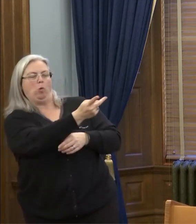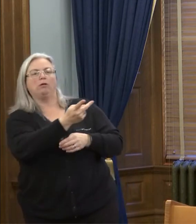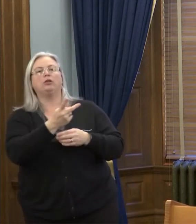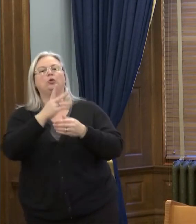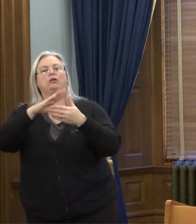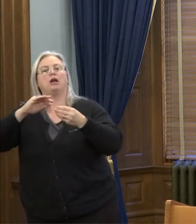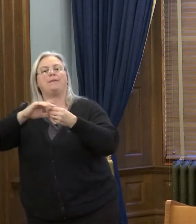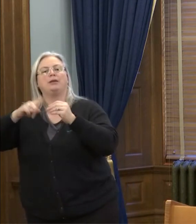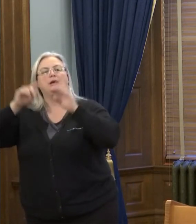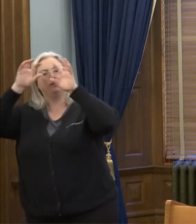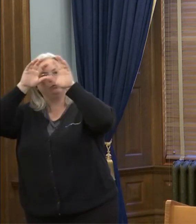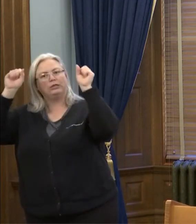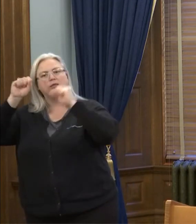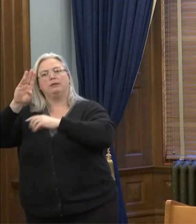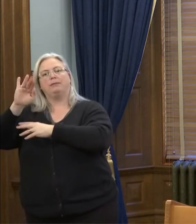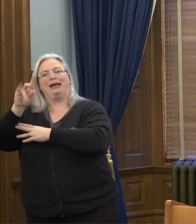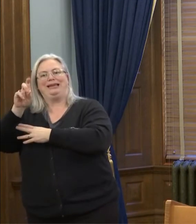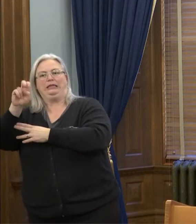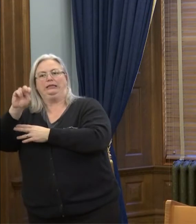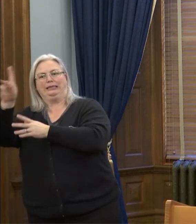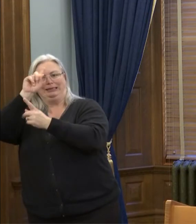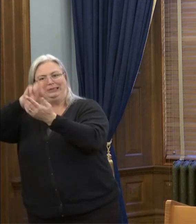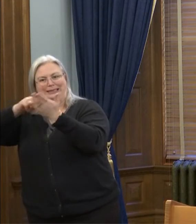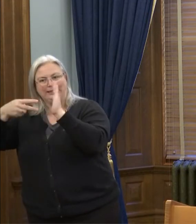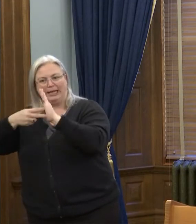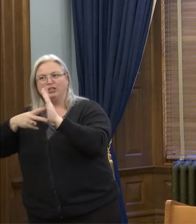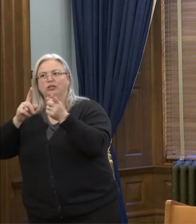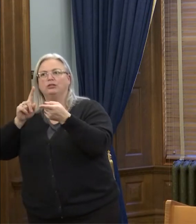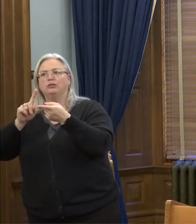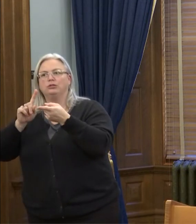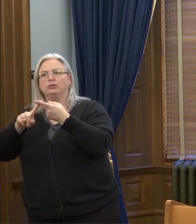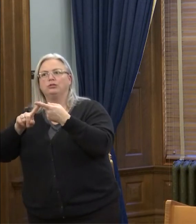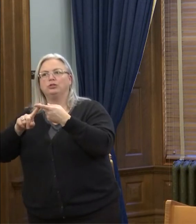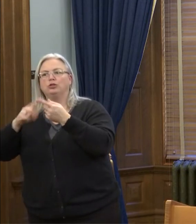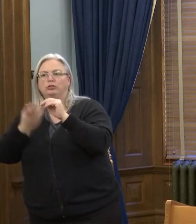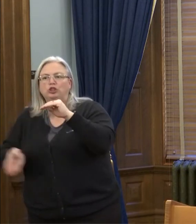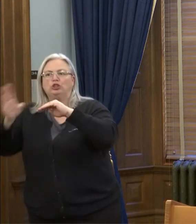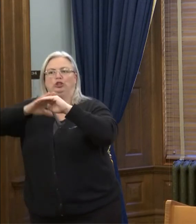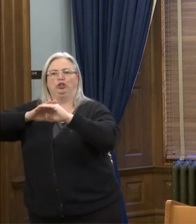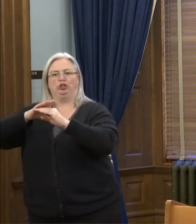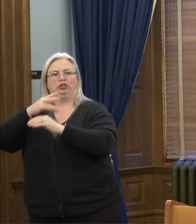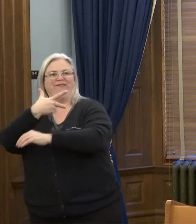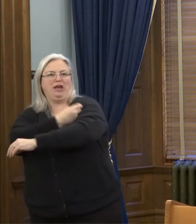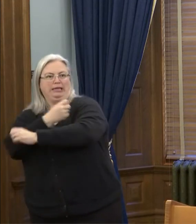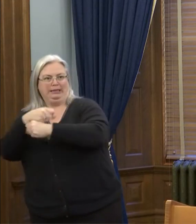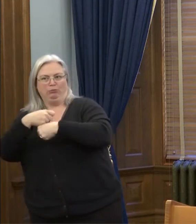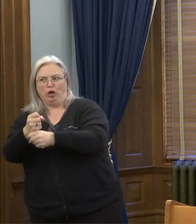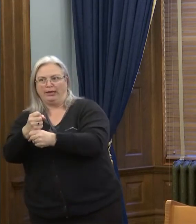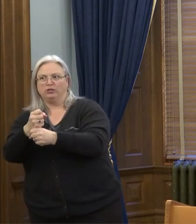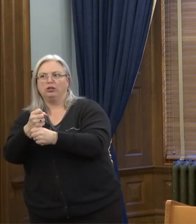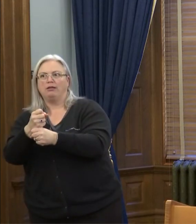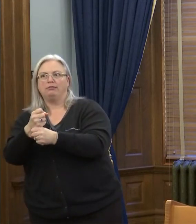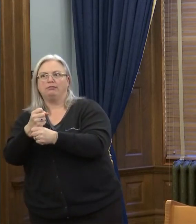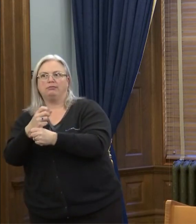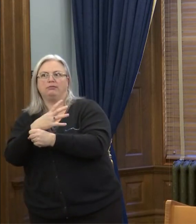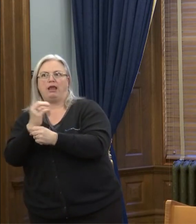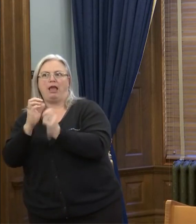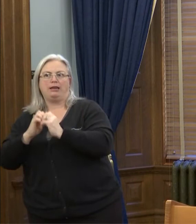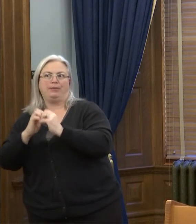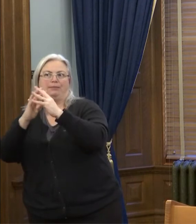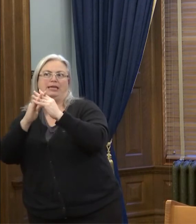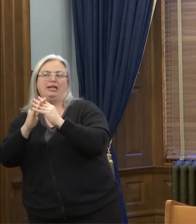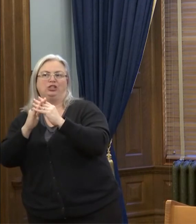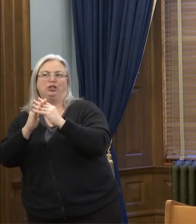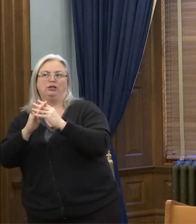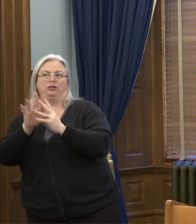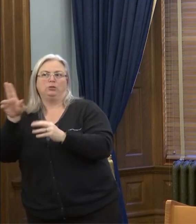President Biden's intention to surge vaccine production and, uh, and implementation